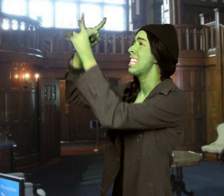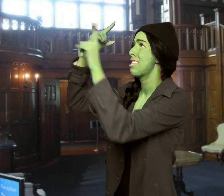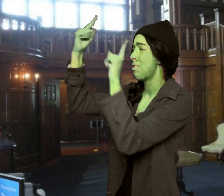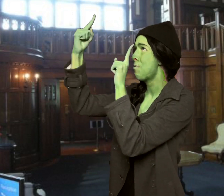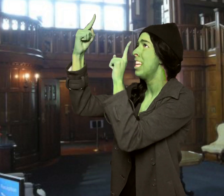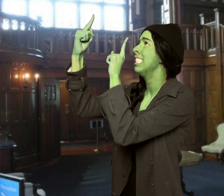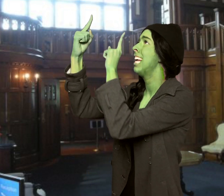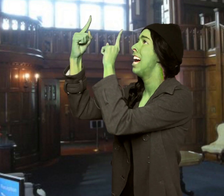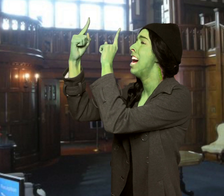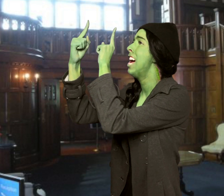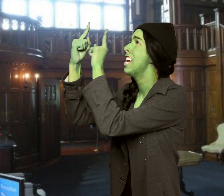the wizard